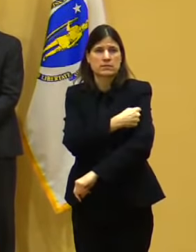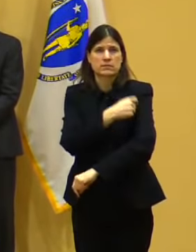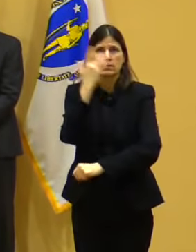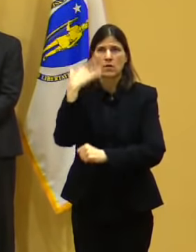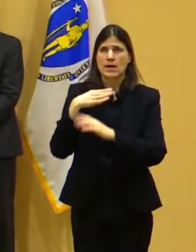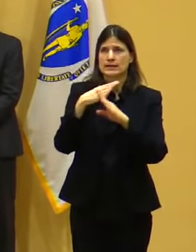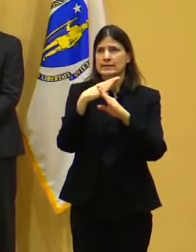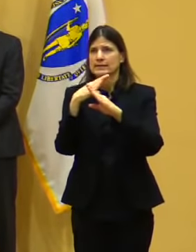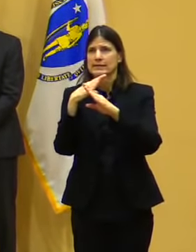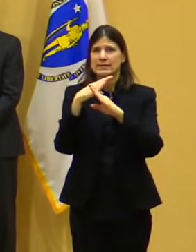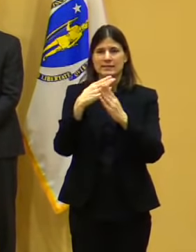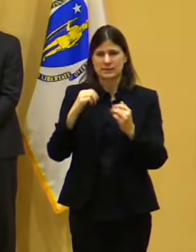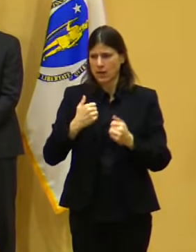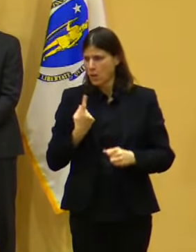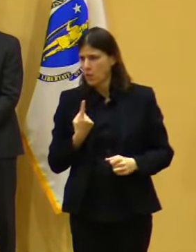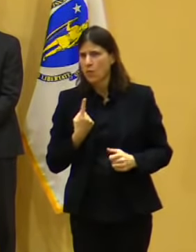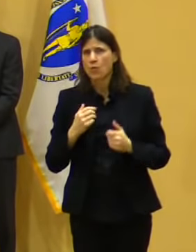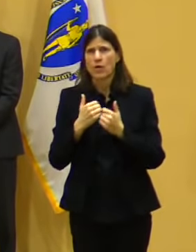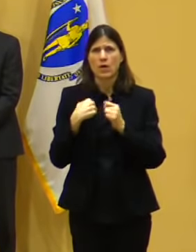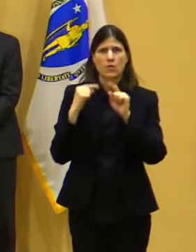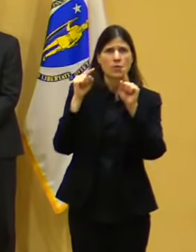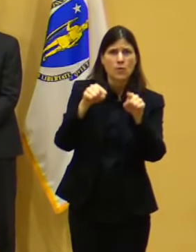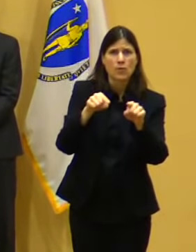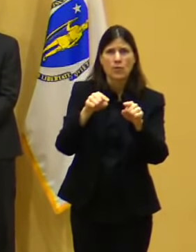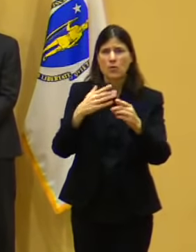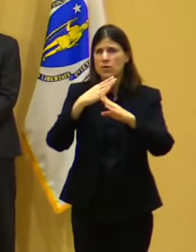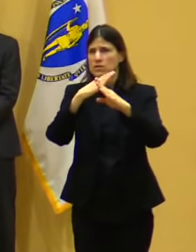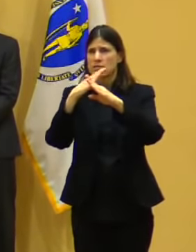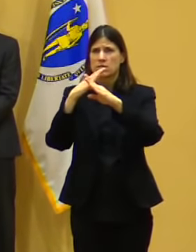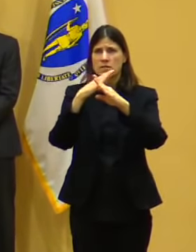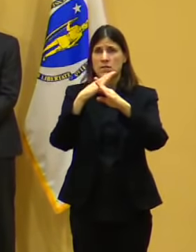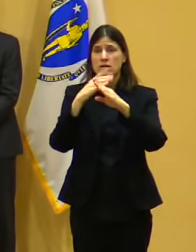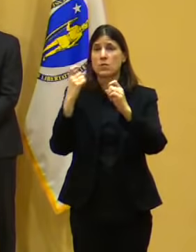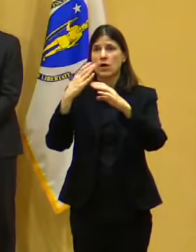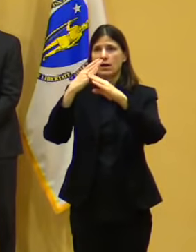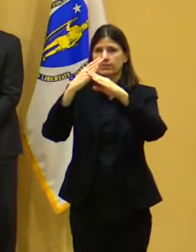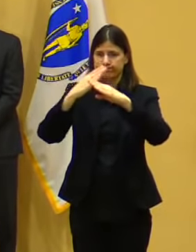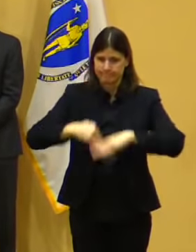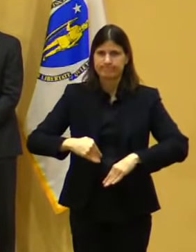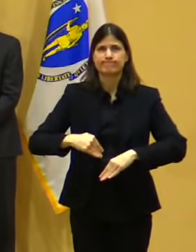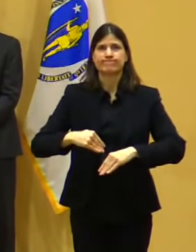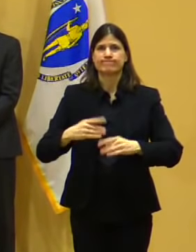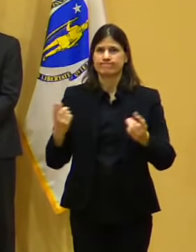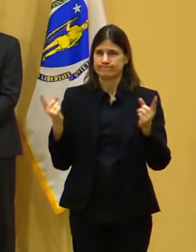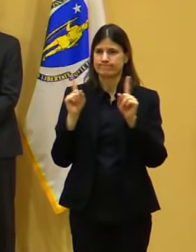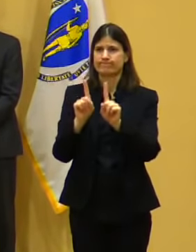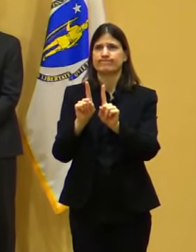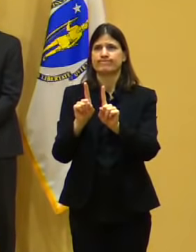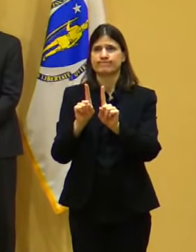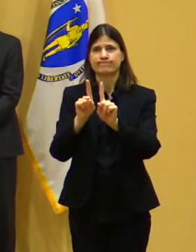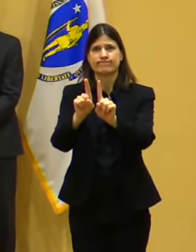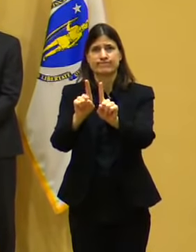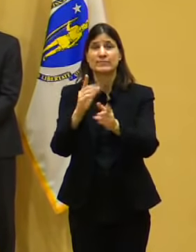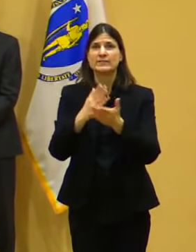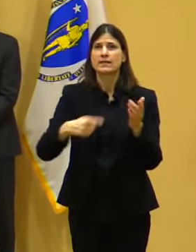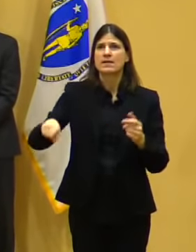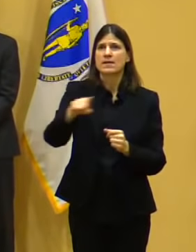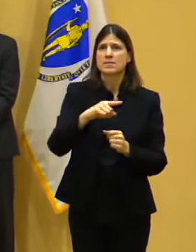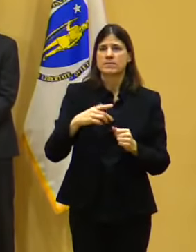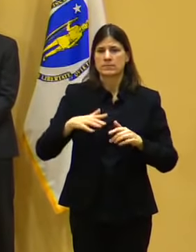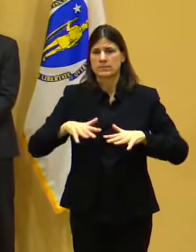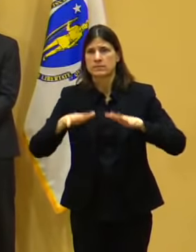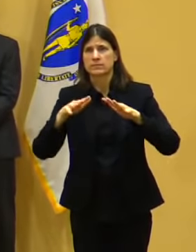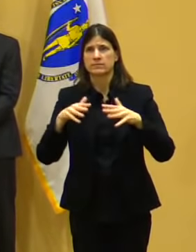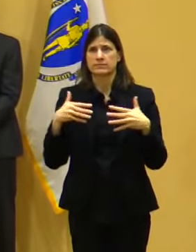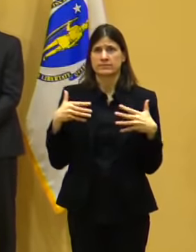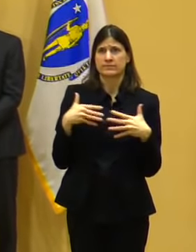of the barriers that we did see was, as Secretary Sutters mentioned, the fear, the anxiety. I get nervous going to a Patriots